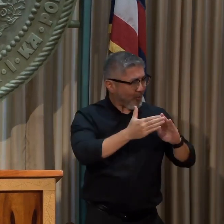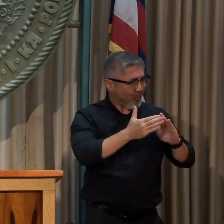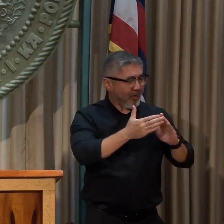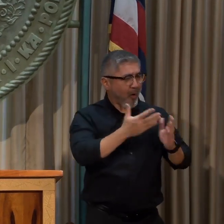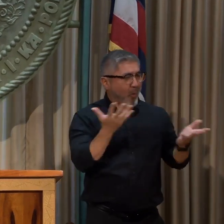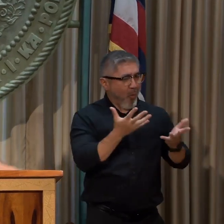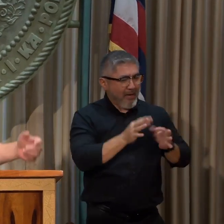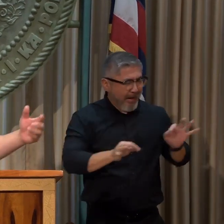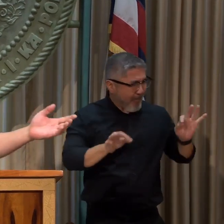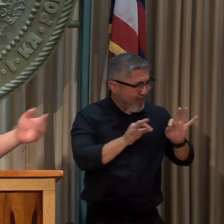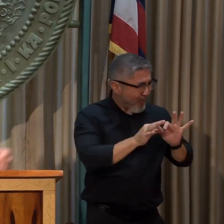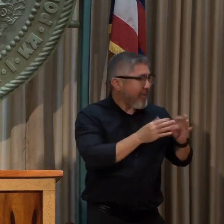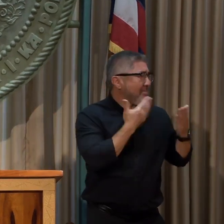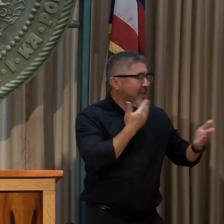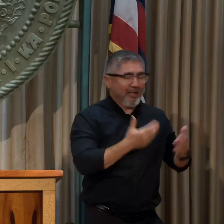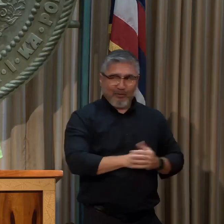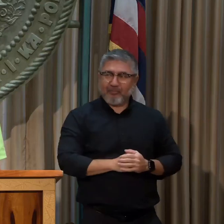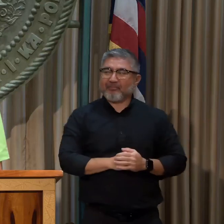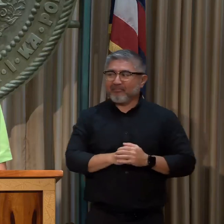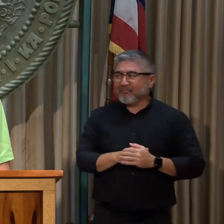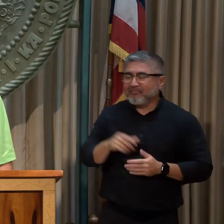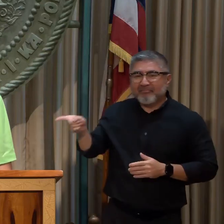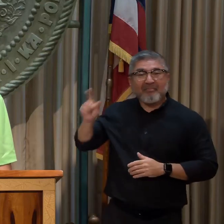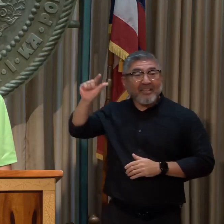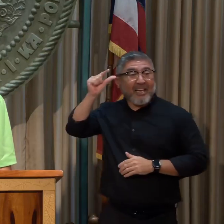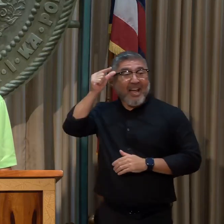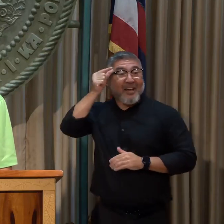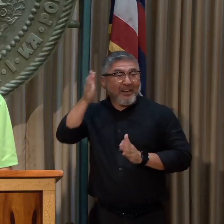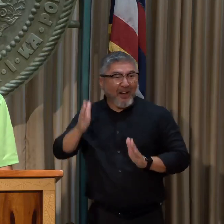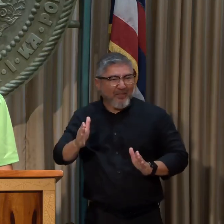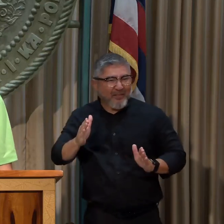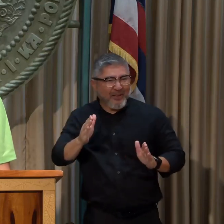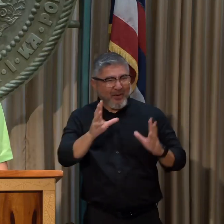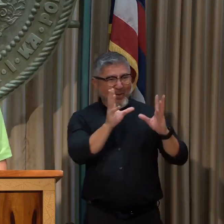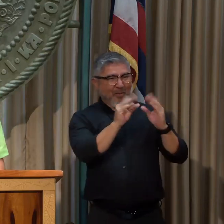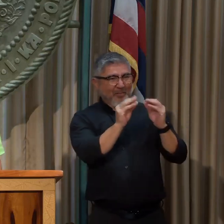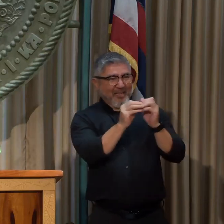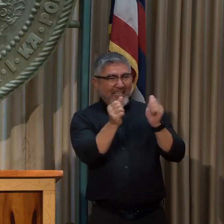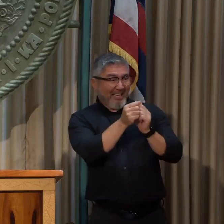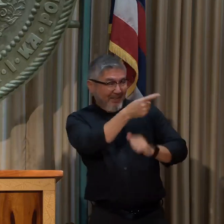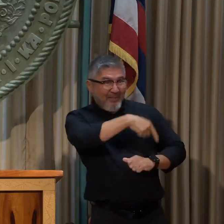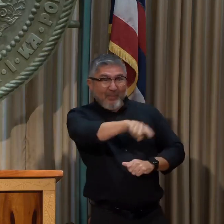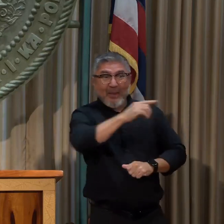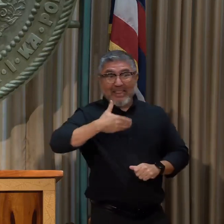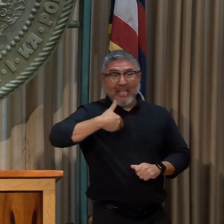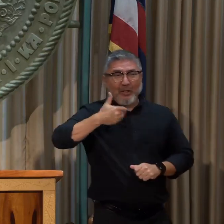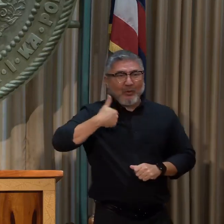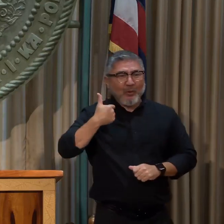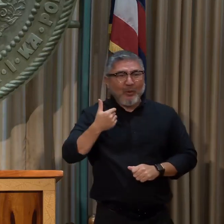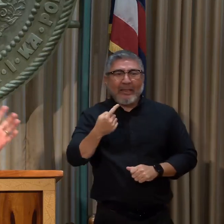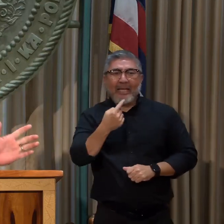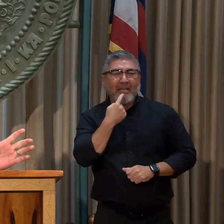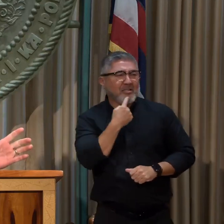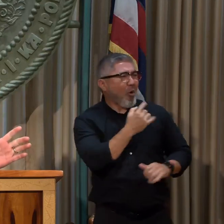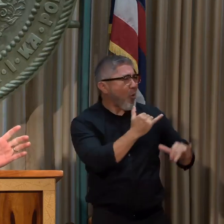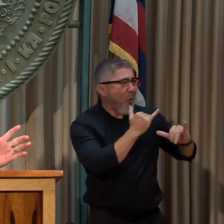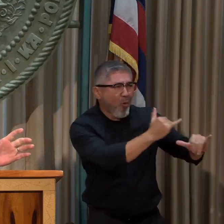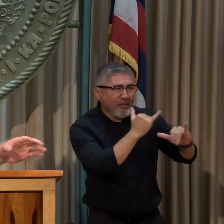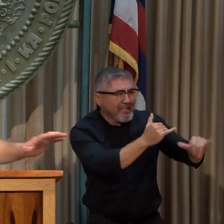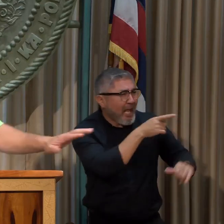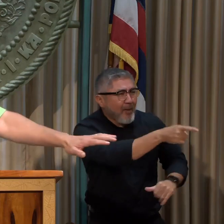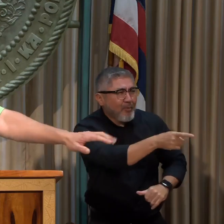a meeting with the plaintiffs, had told them he was kind of like them when he was growing up. I was nothing like them.